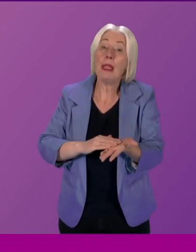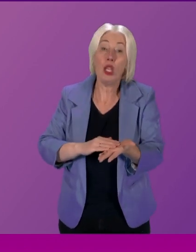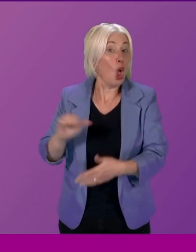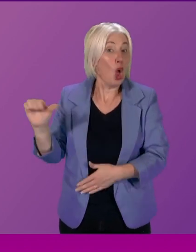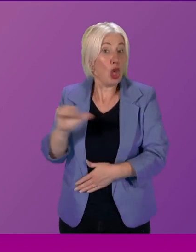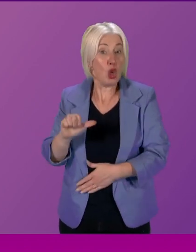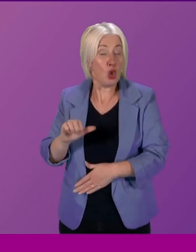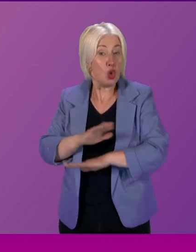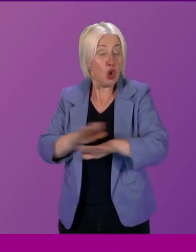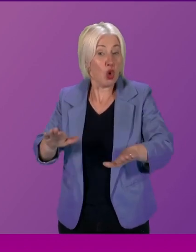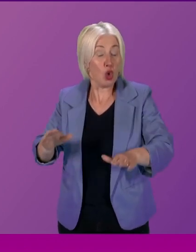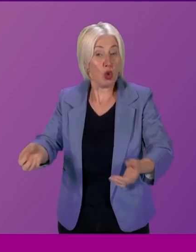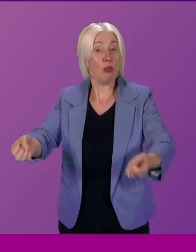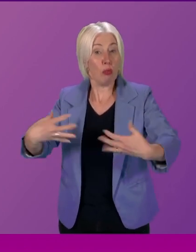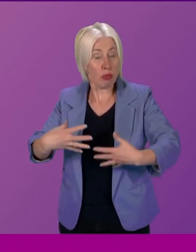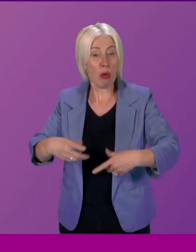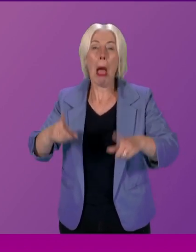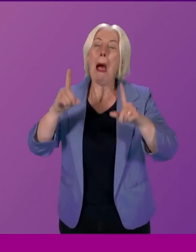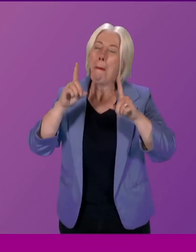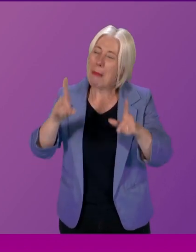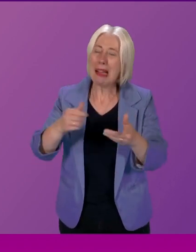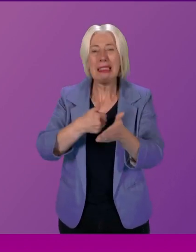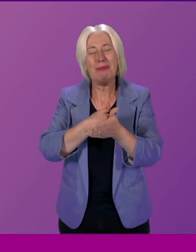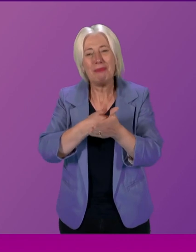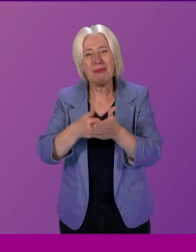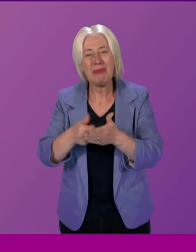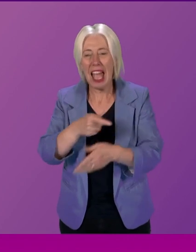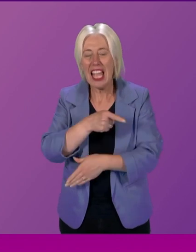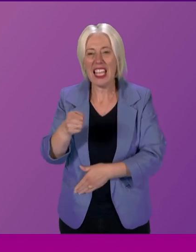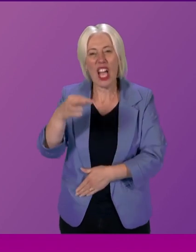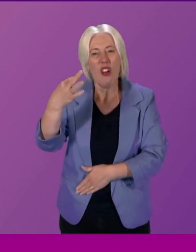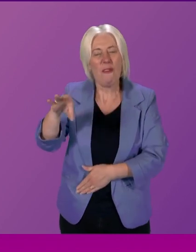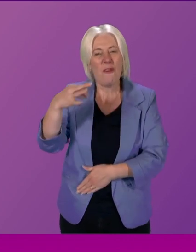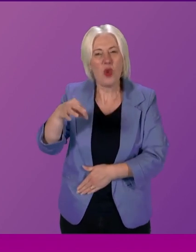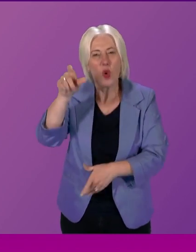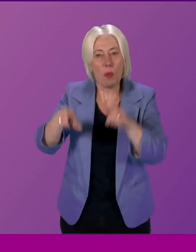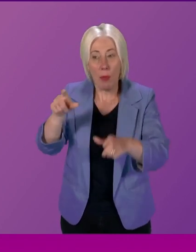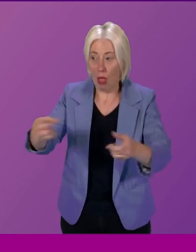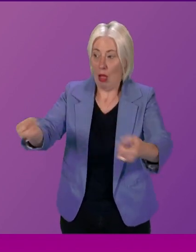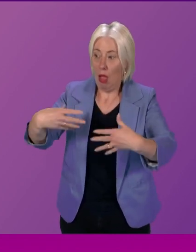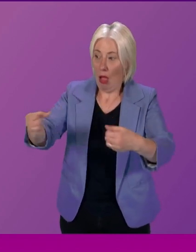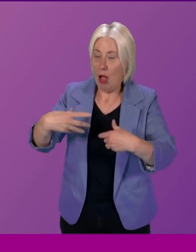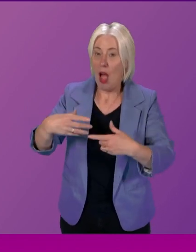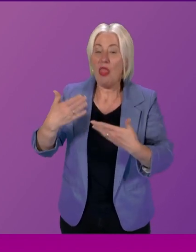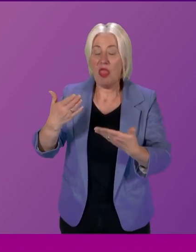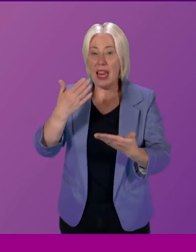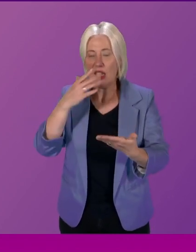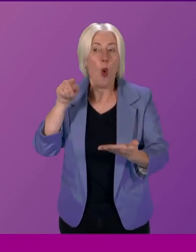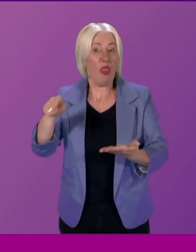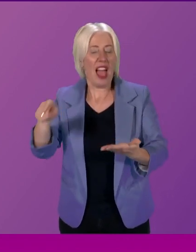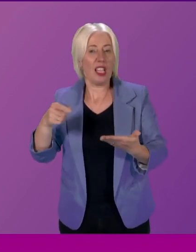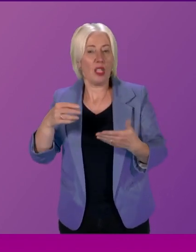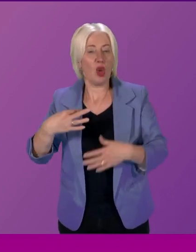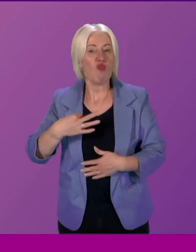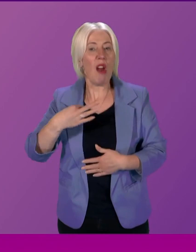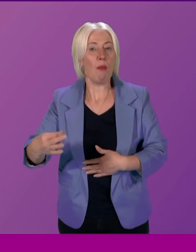have a voice, but often it is the views of the few which are seen as representative views of the public.